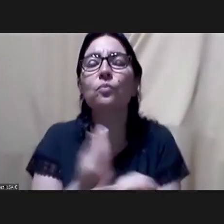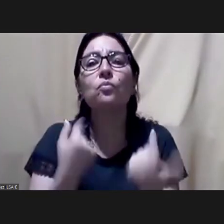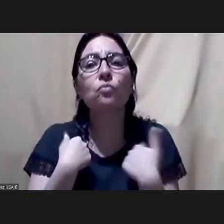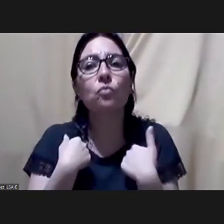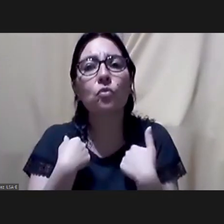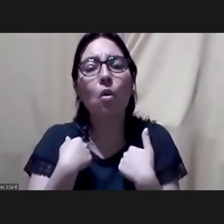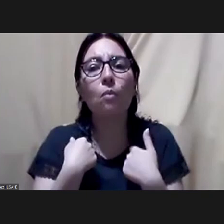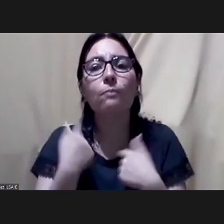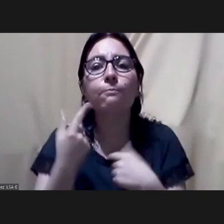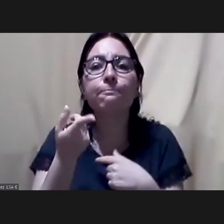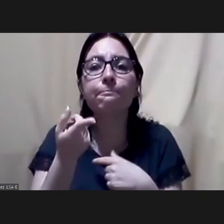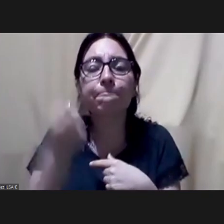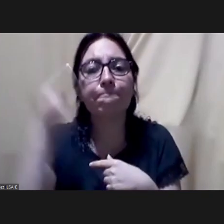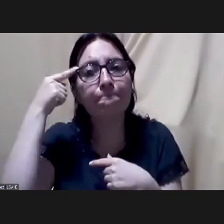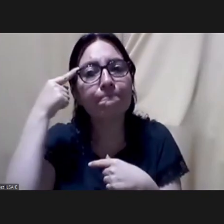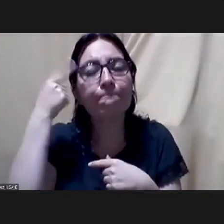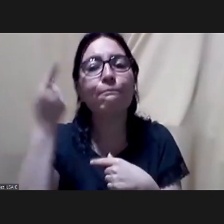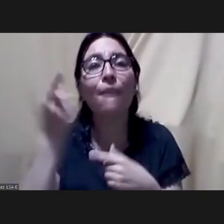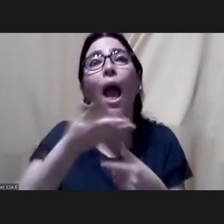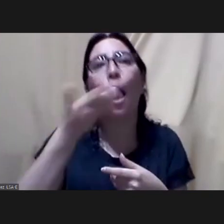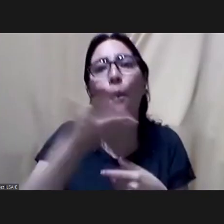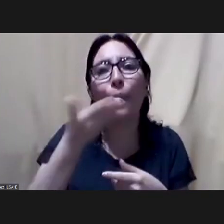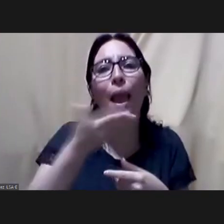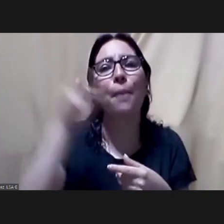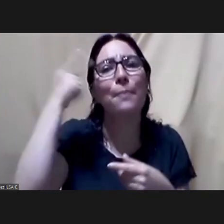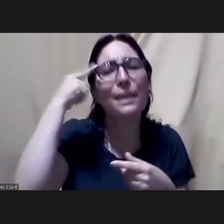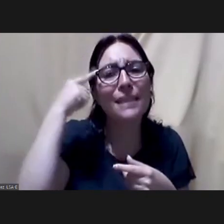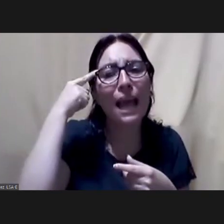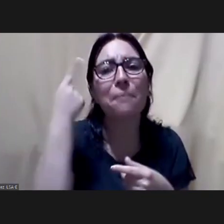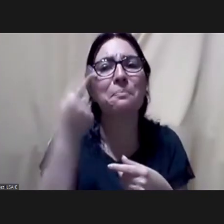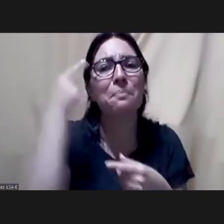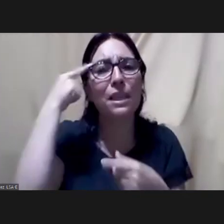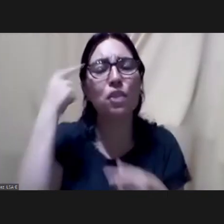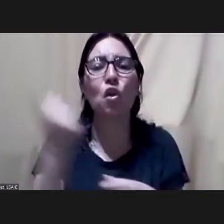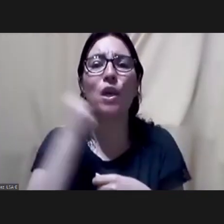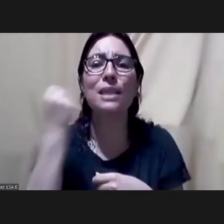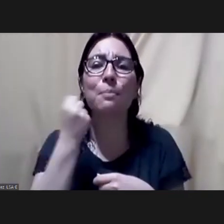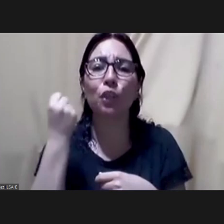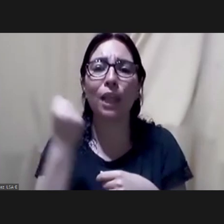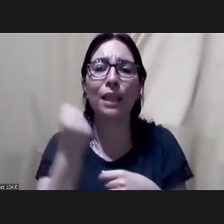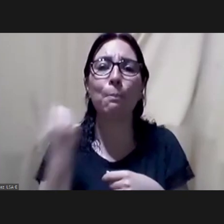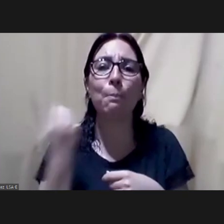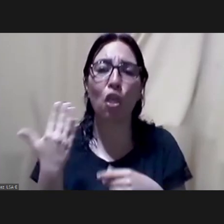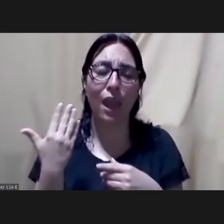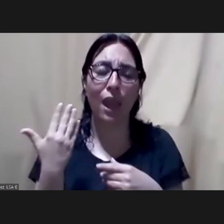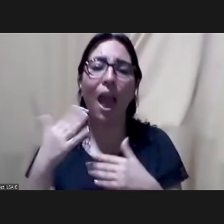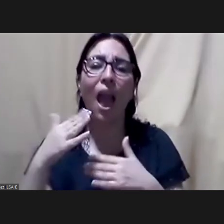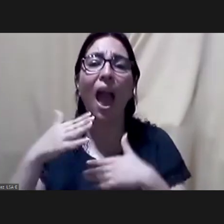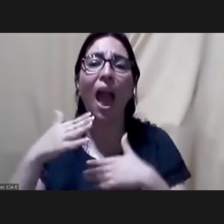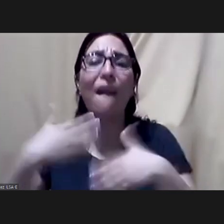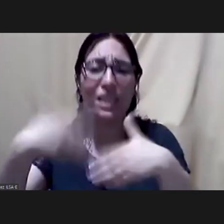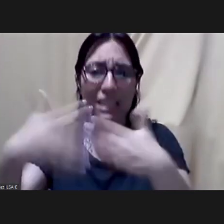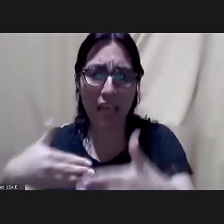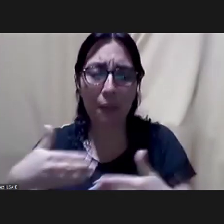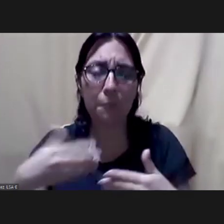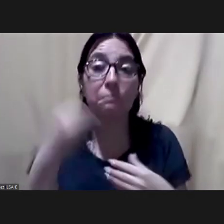on uh conducting initiatives i think that apart from thinking i think that we need to take steps into the